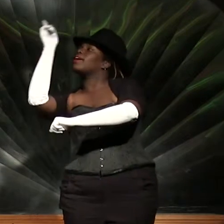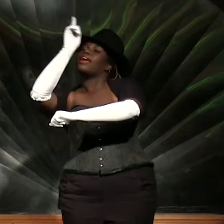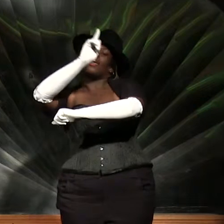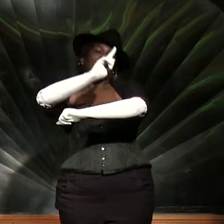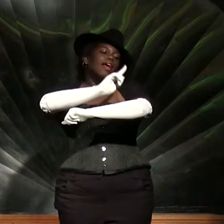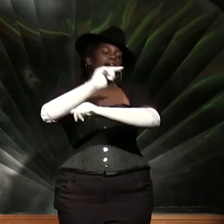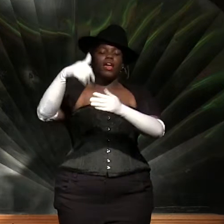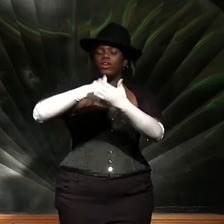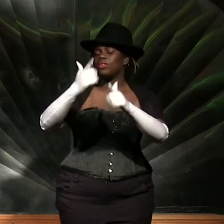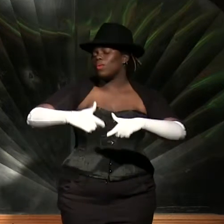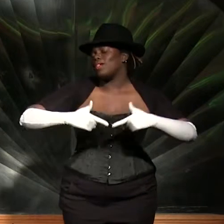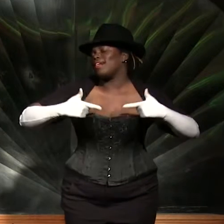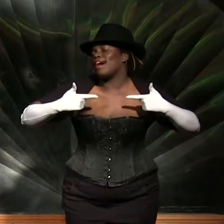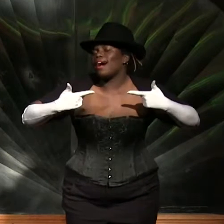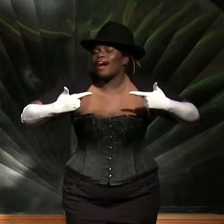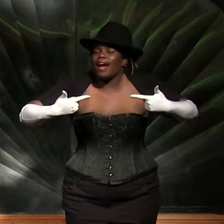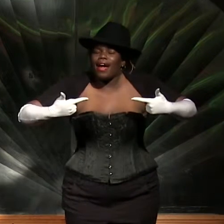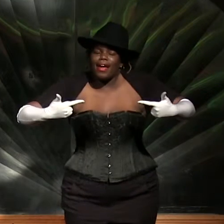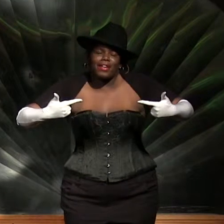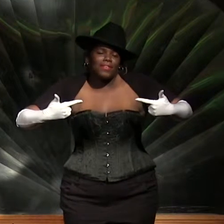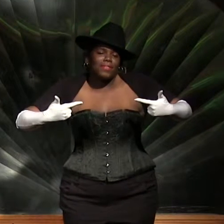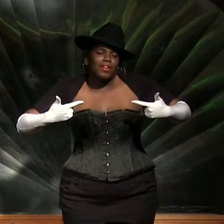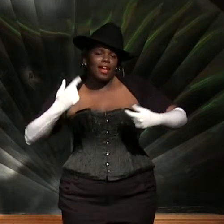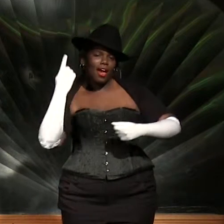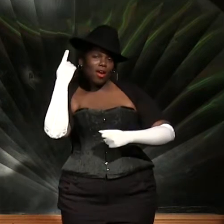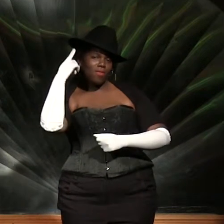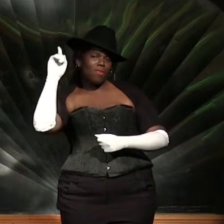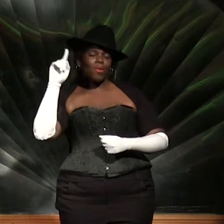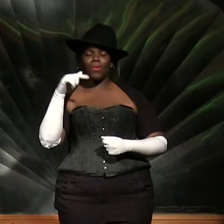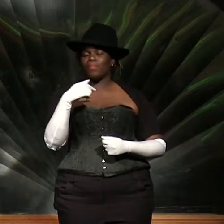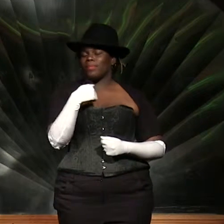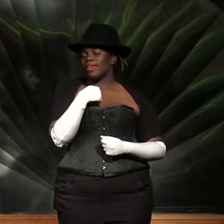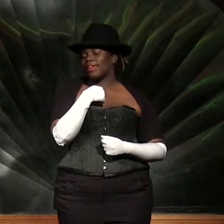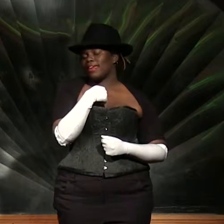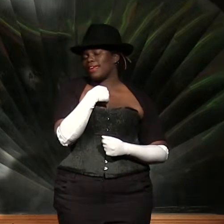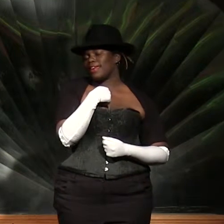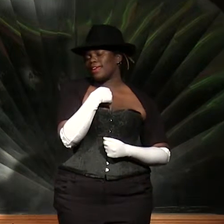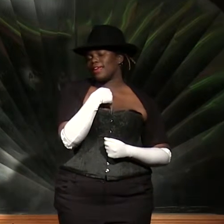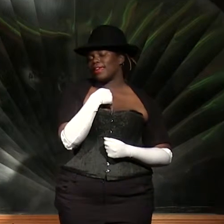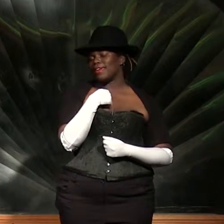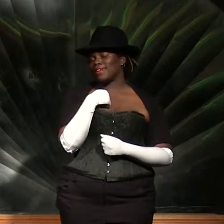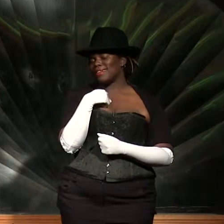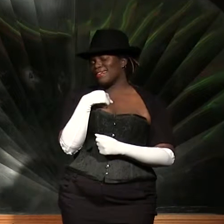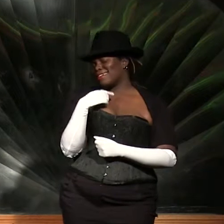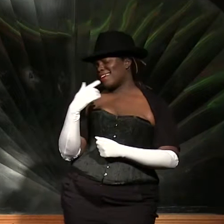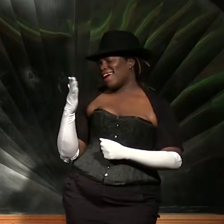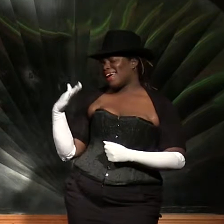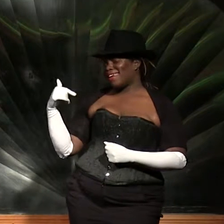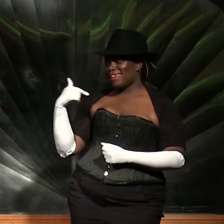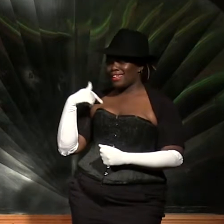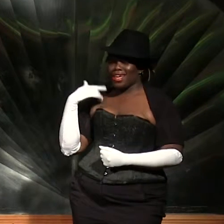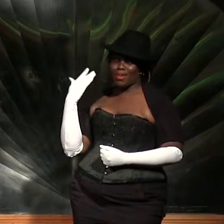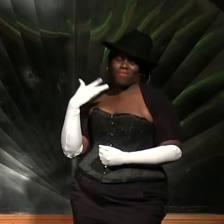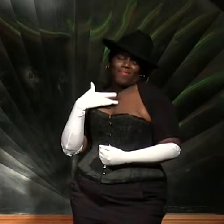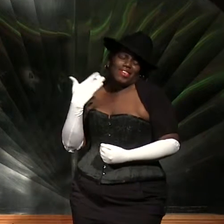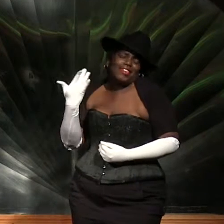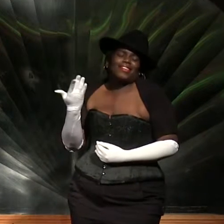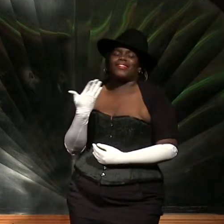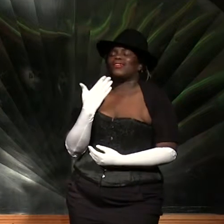day, it's a new life For me And I'm feeling